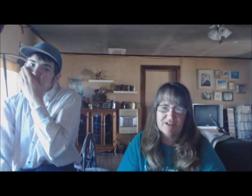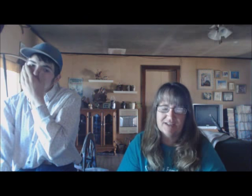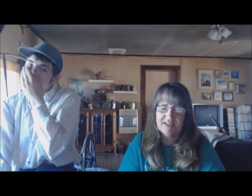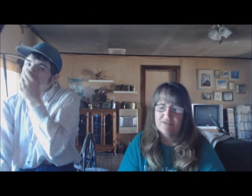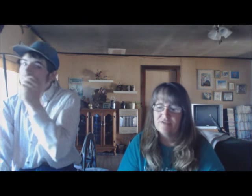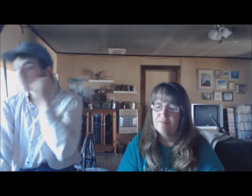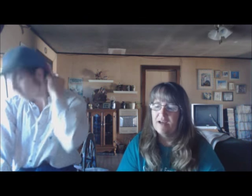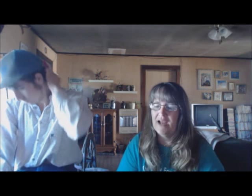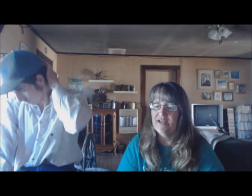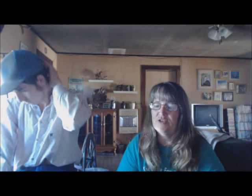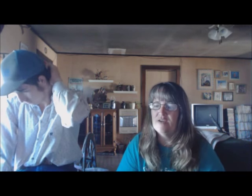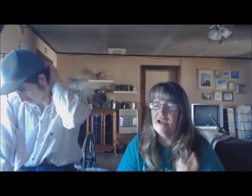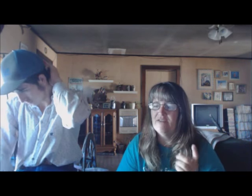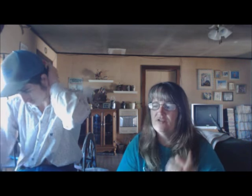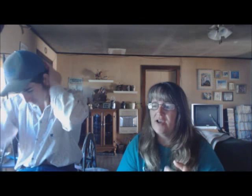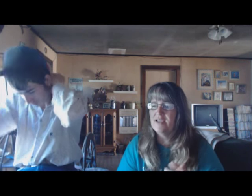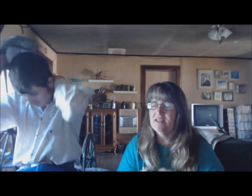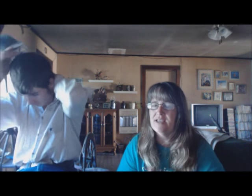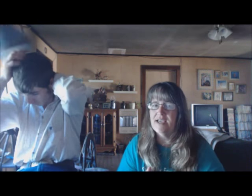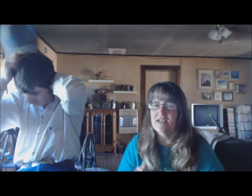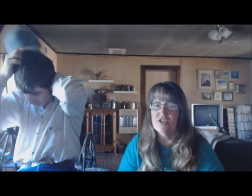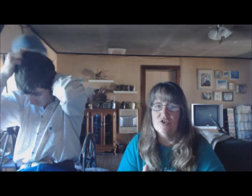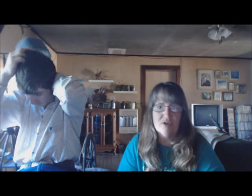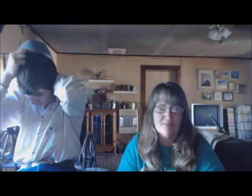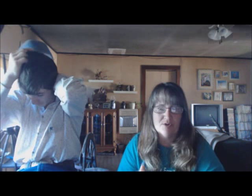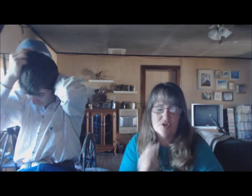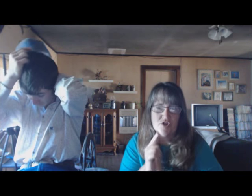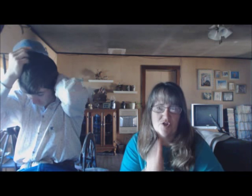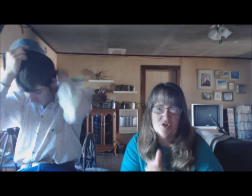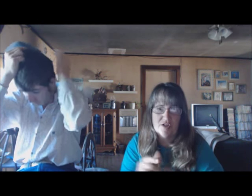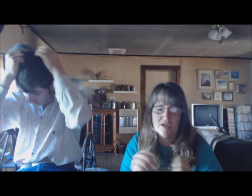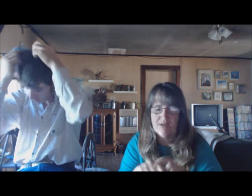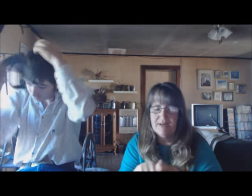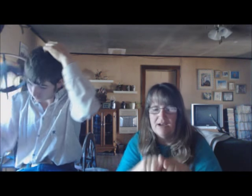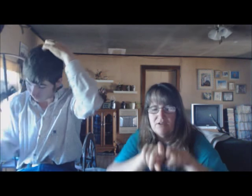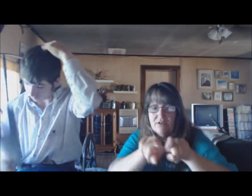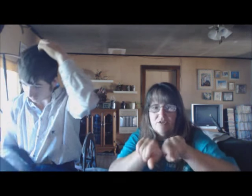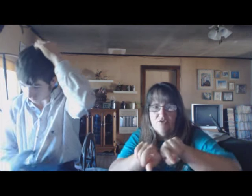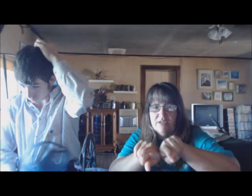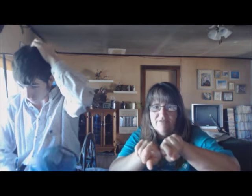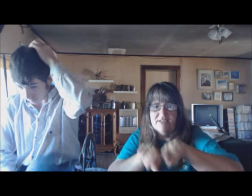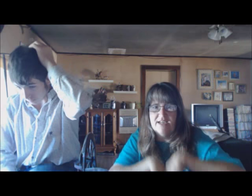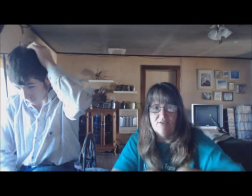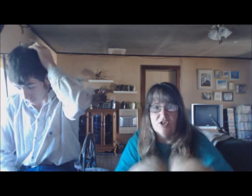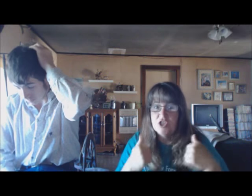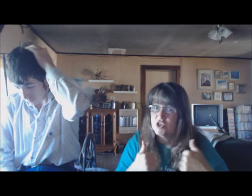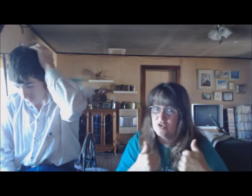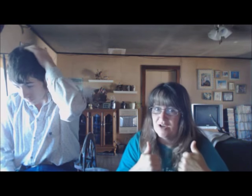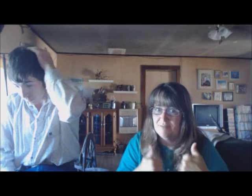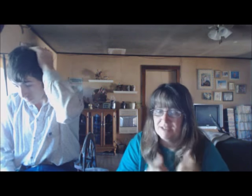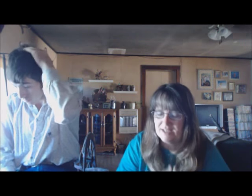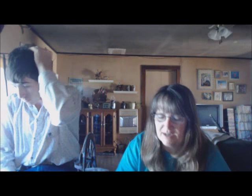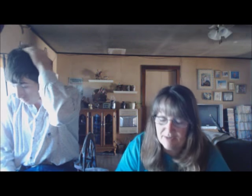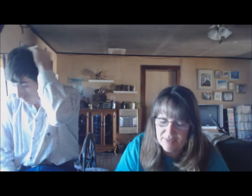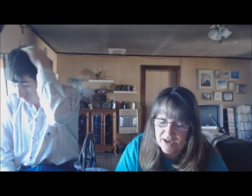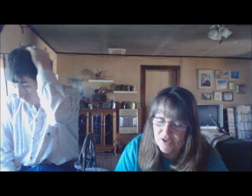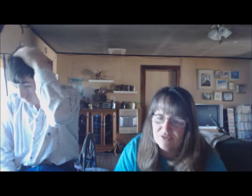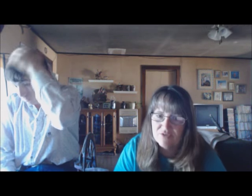very successfully, but I do have dragons, eggs, cucumbers coming out in two leaves now, so I'm excited about that. No